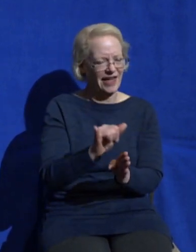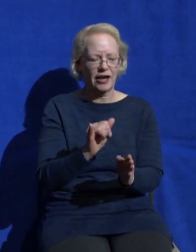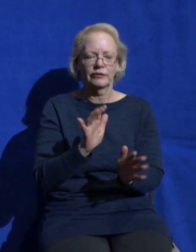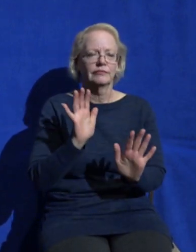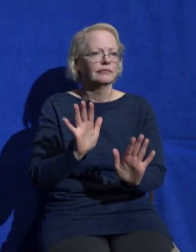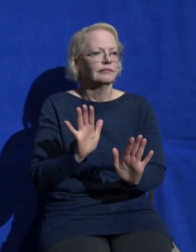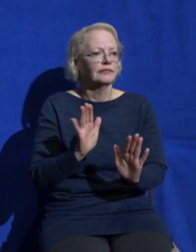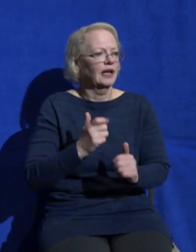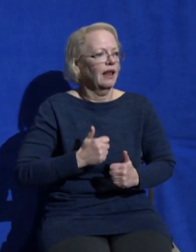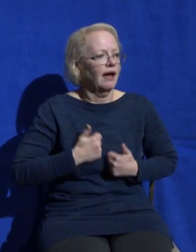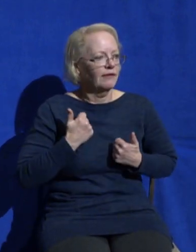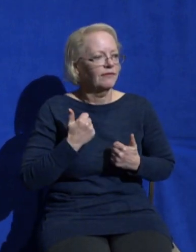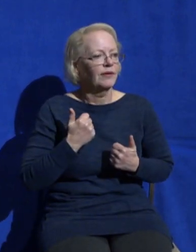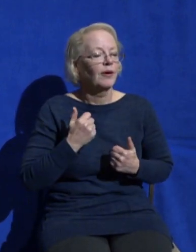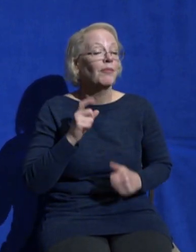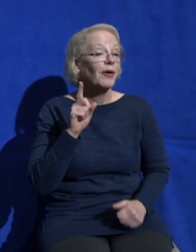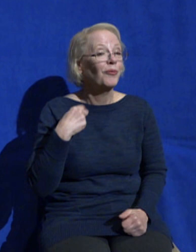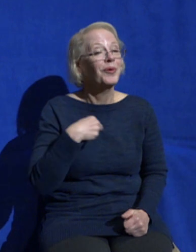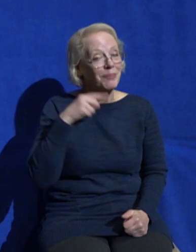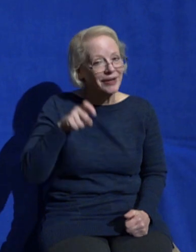show us what's really going on underneath the surface